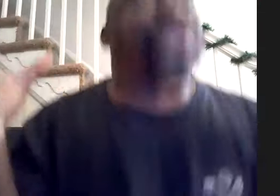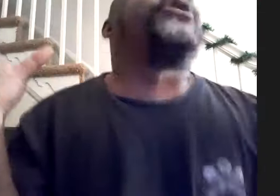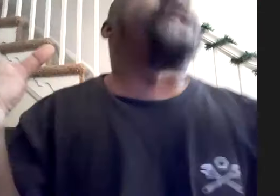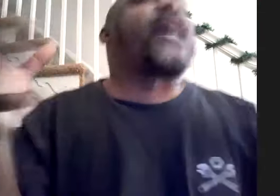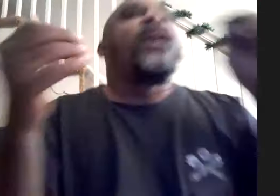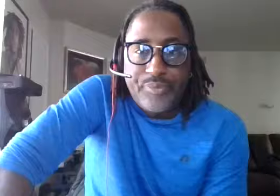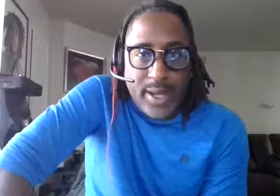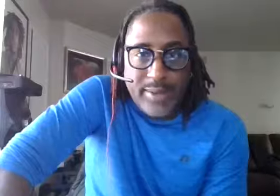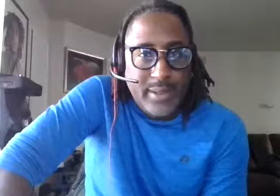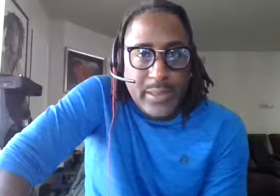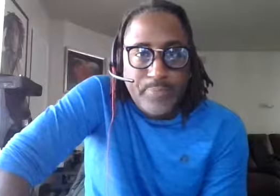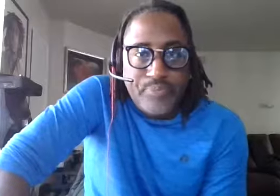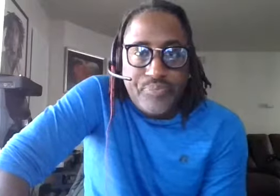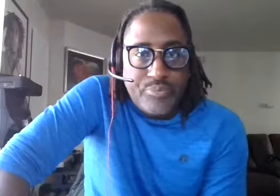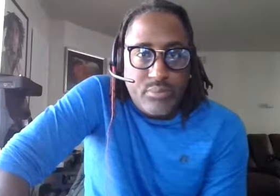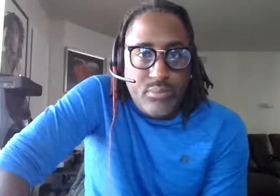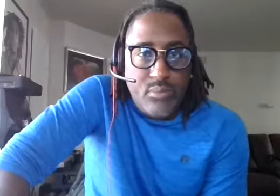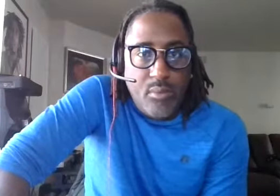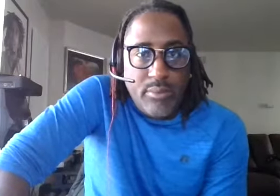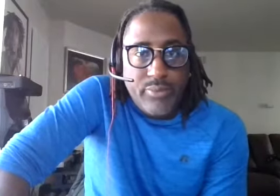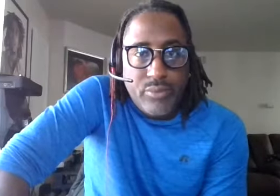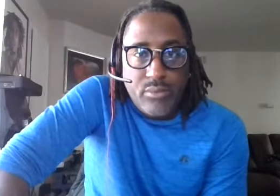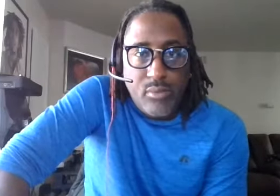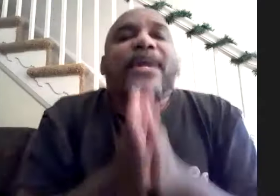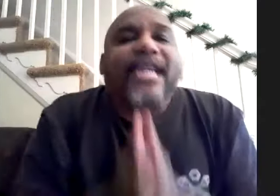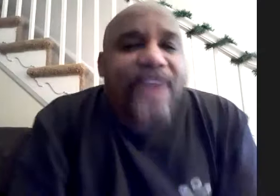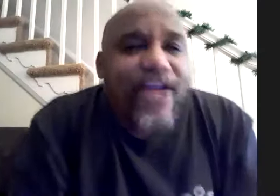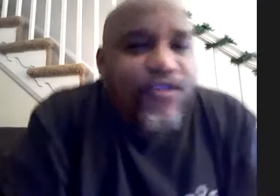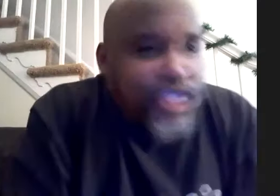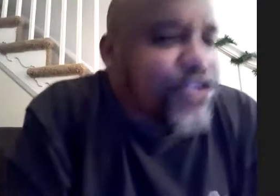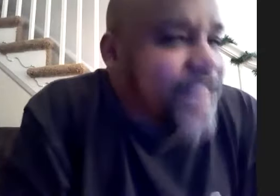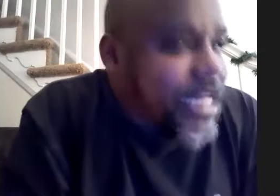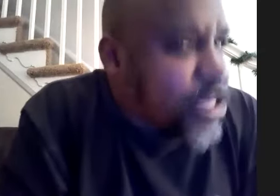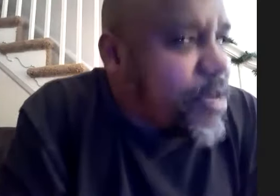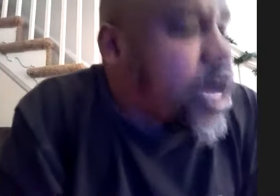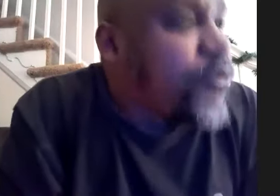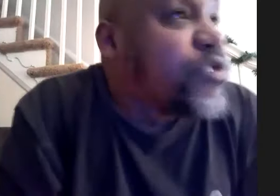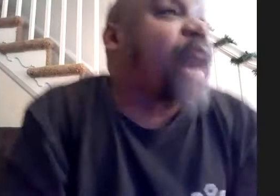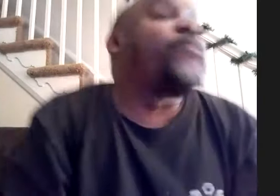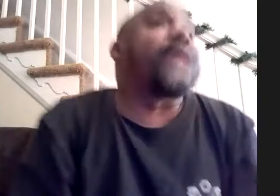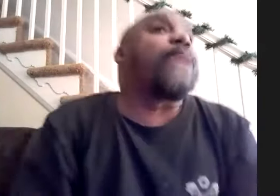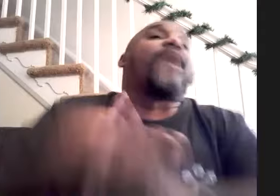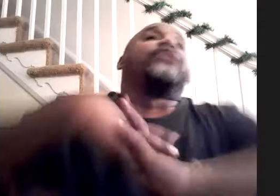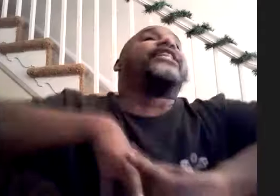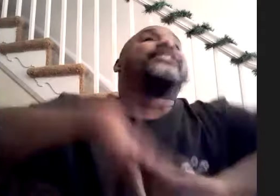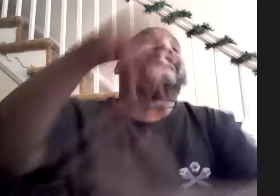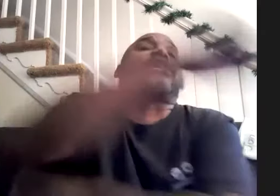on that i mean if i had to pick again if i'm picking favorite children that's going to be a tough one with that one but i'd probably easily say